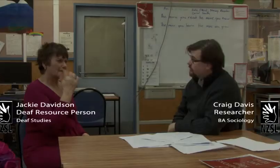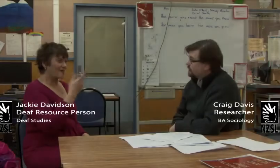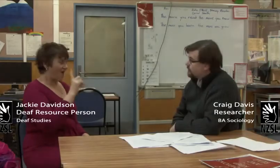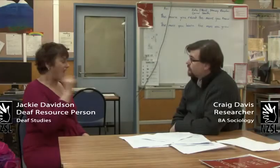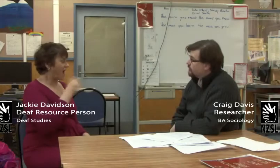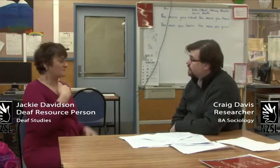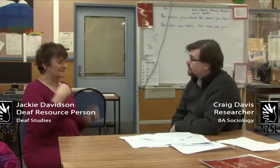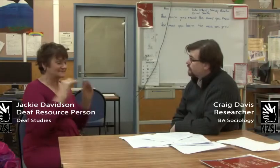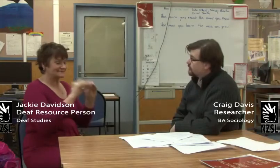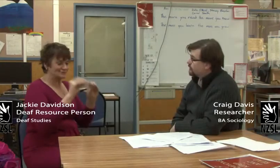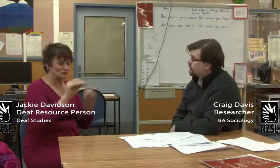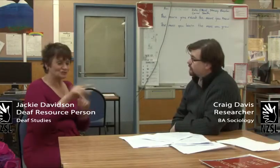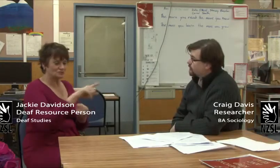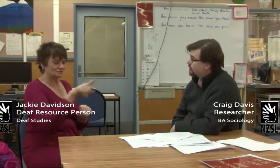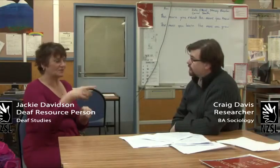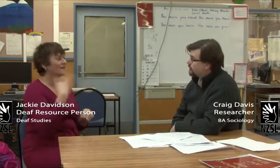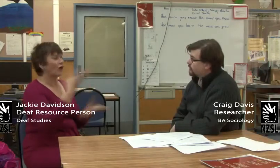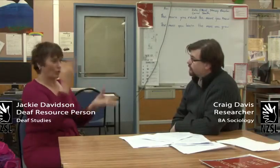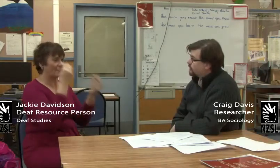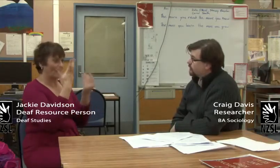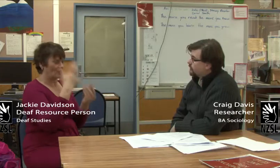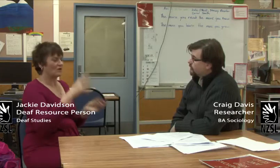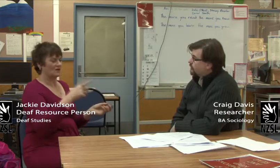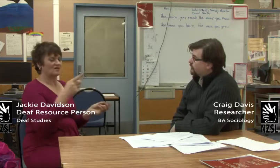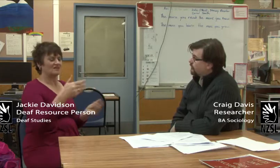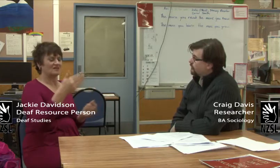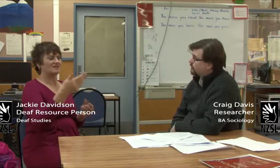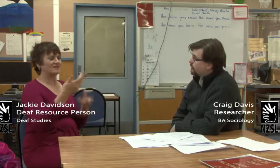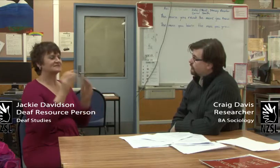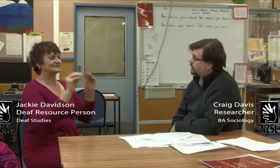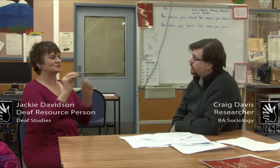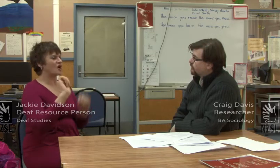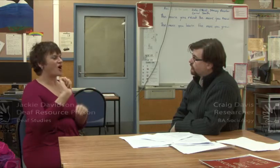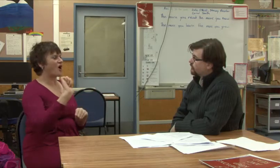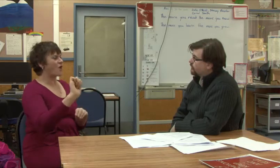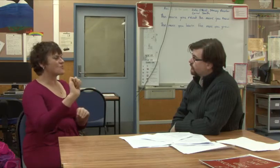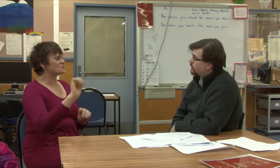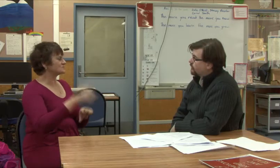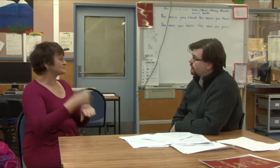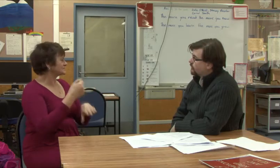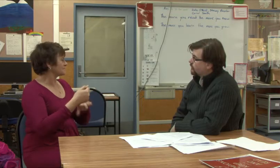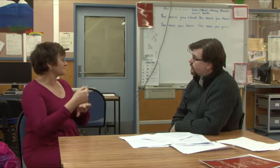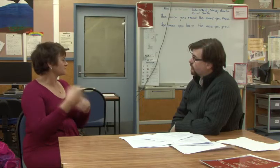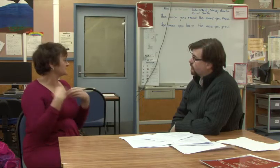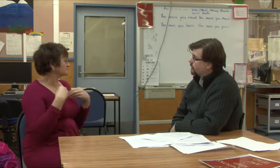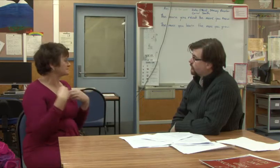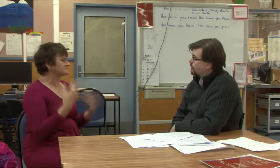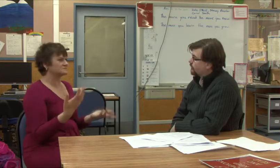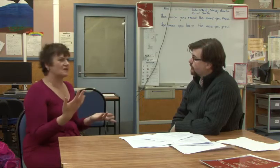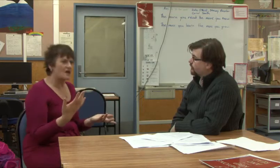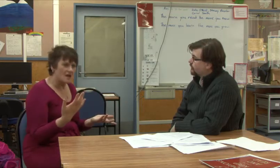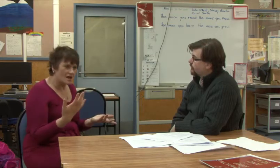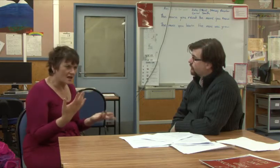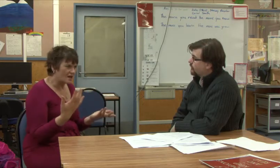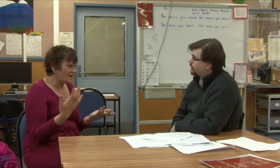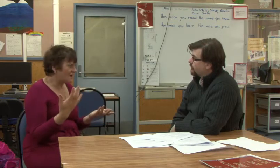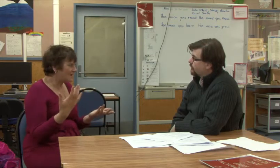So for example I teach people sign language and then they go and set up their own business. That's not really fair.